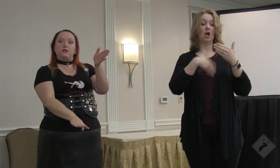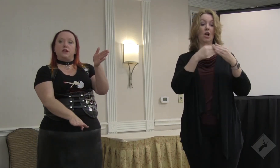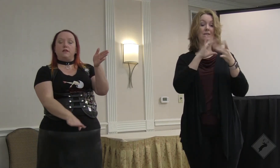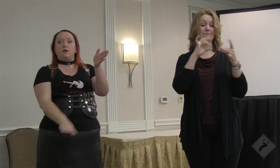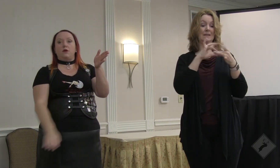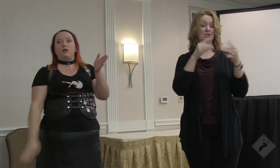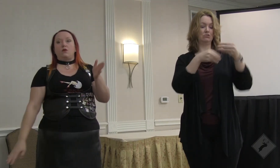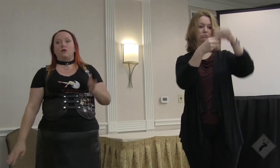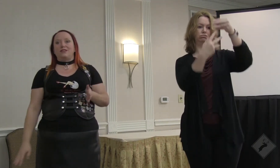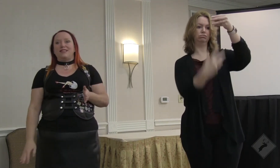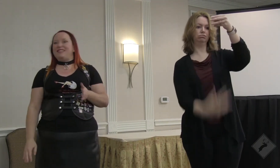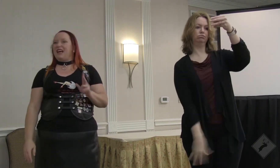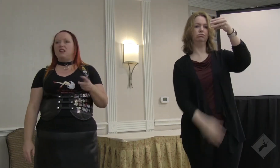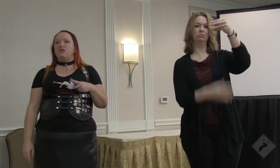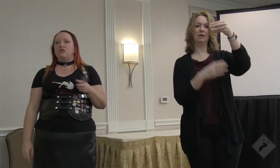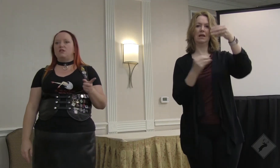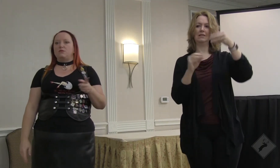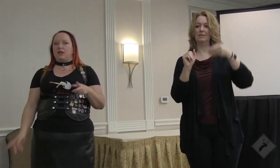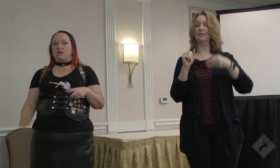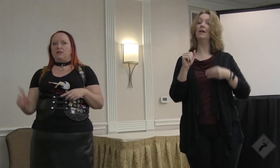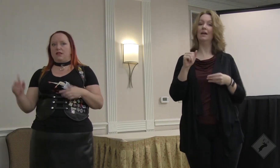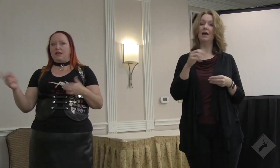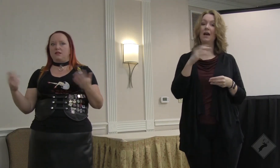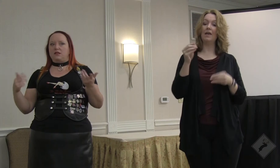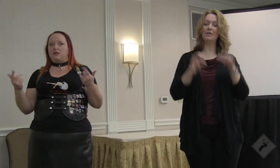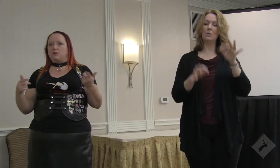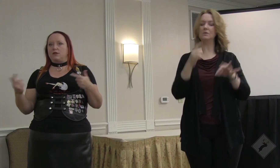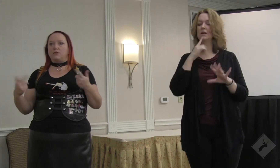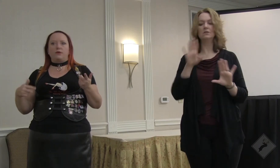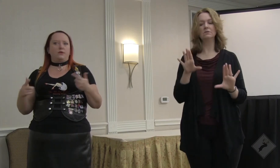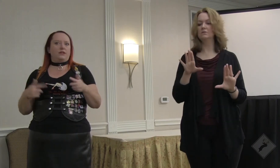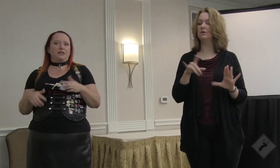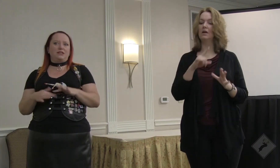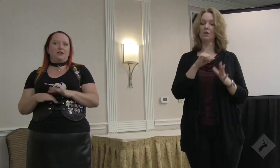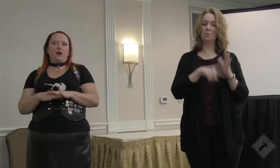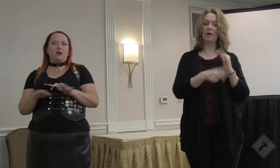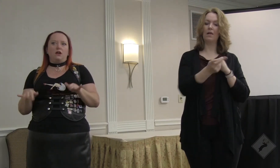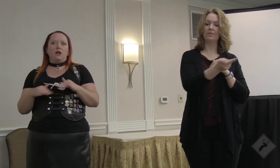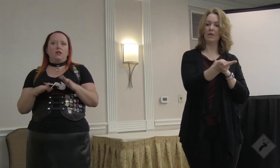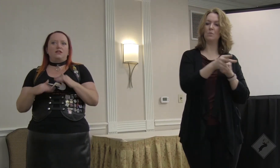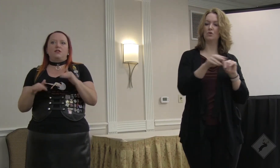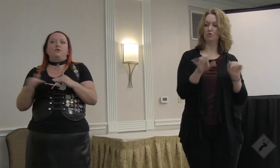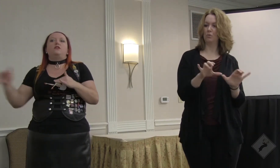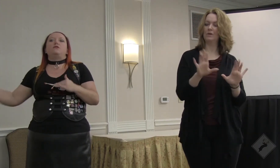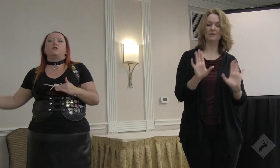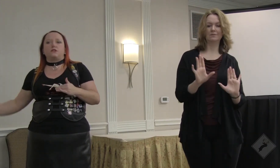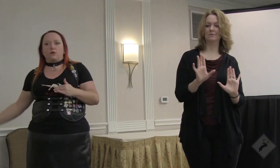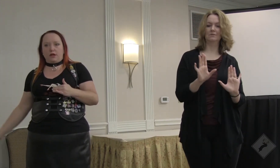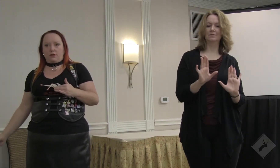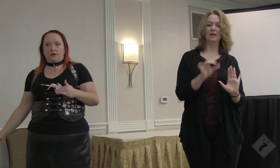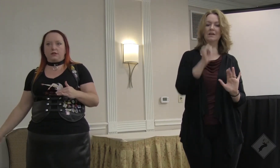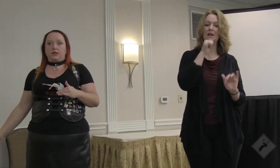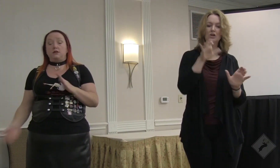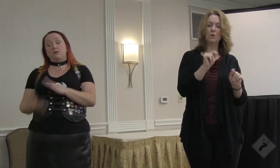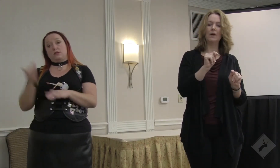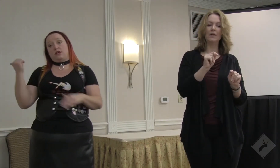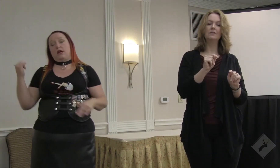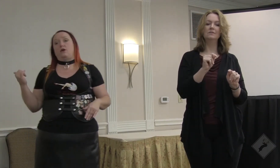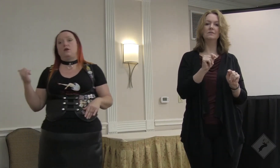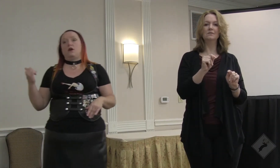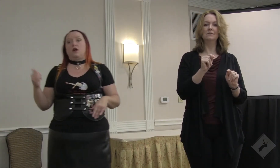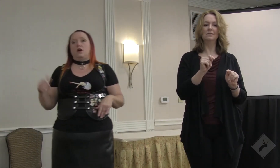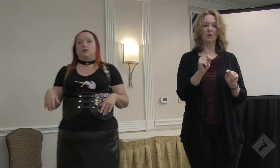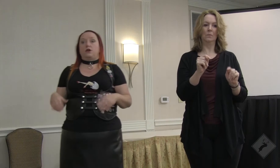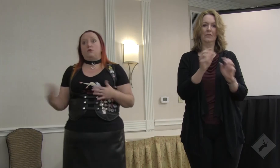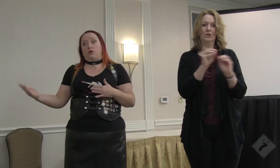messages and the appellate court said, yeah, no, this is what they were doing. This is not, this dude didn't do this to her without her consent. He was